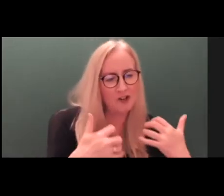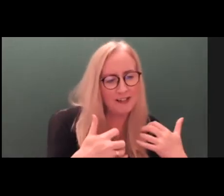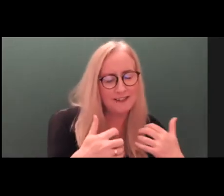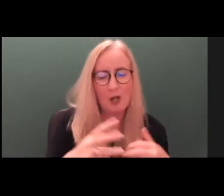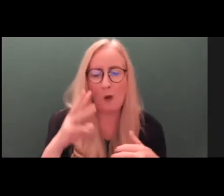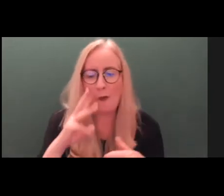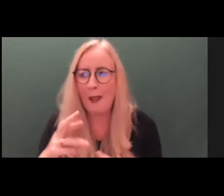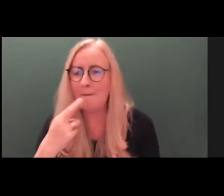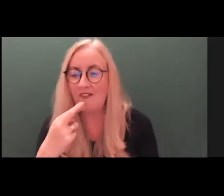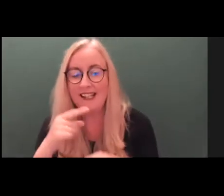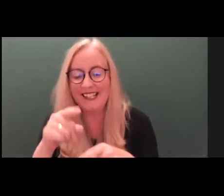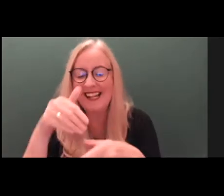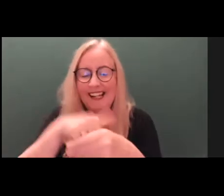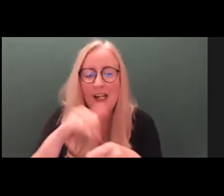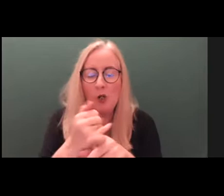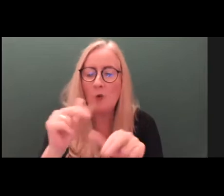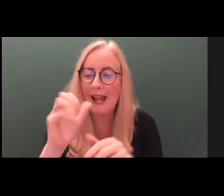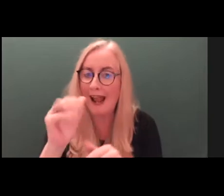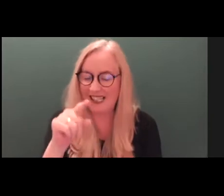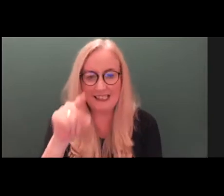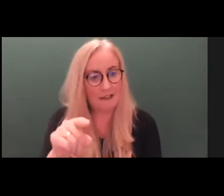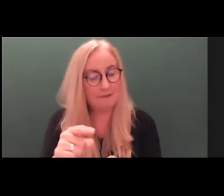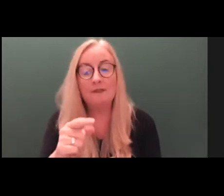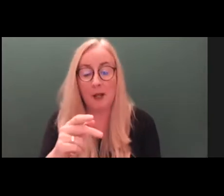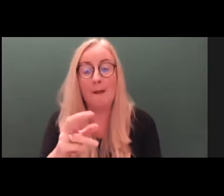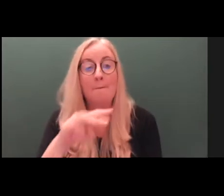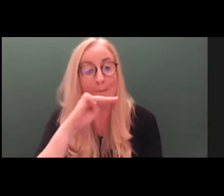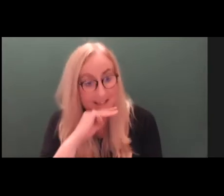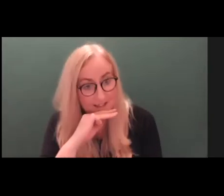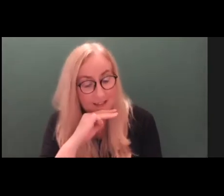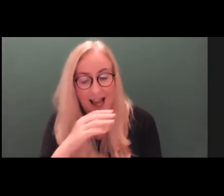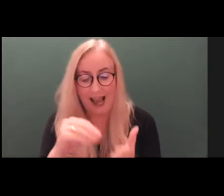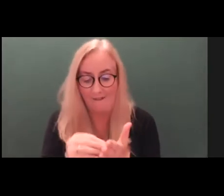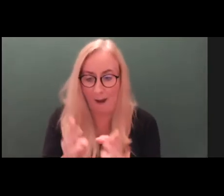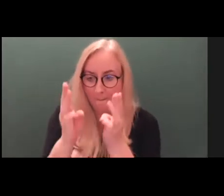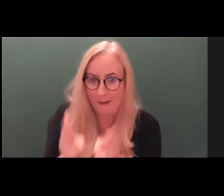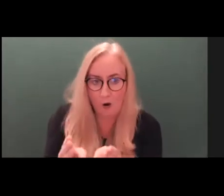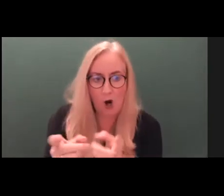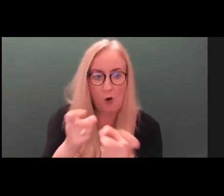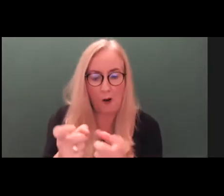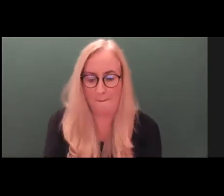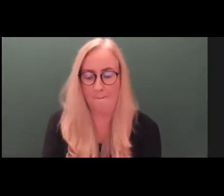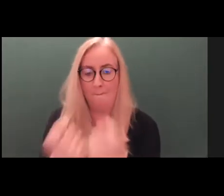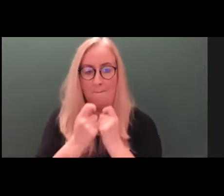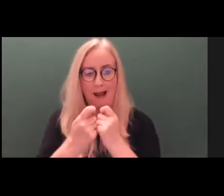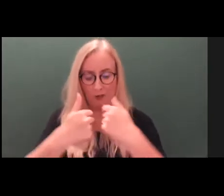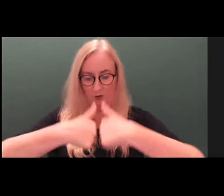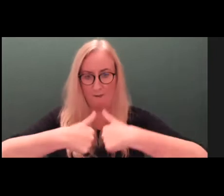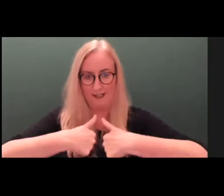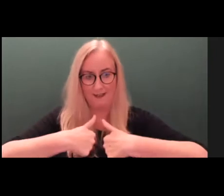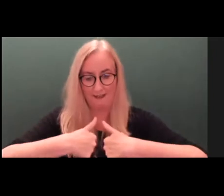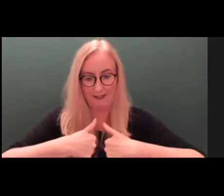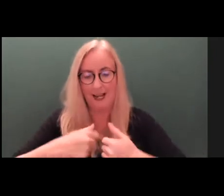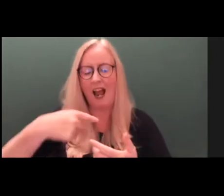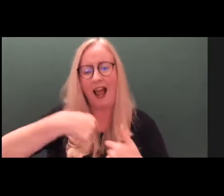in the new Act is important as it essentially delegates power and control back to the individual like me to decide